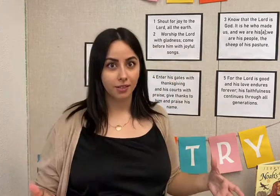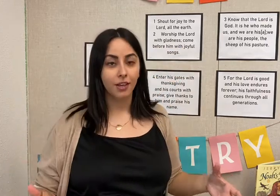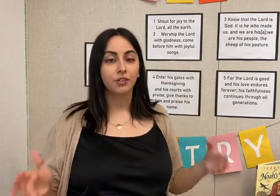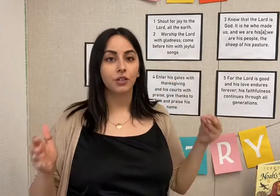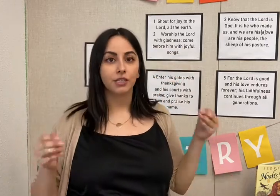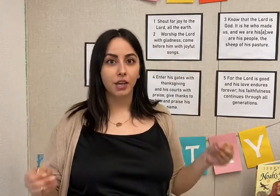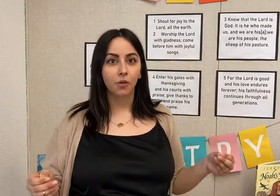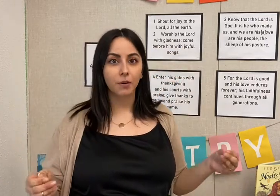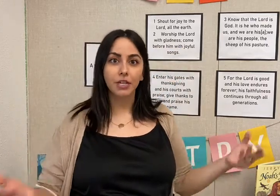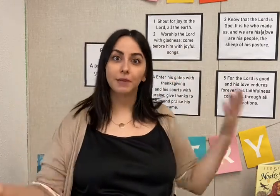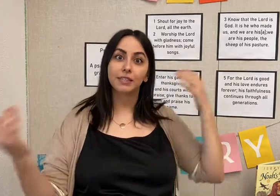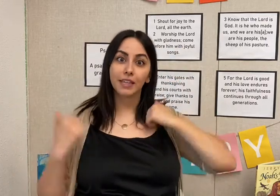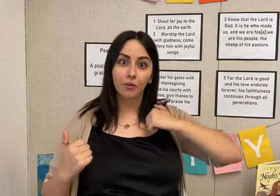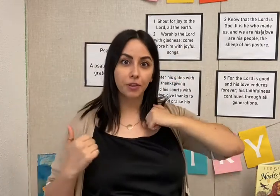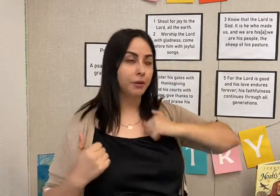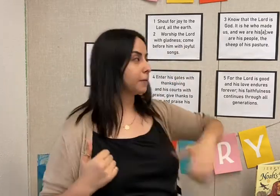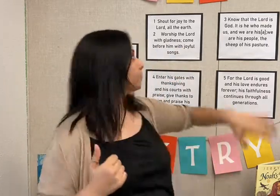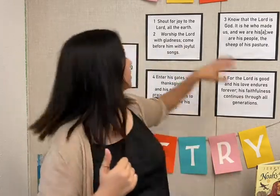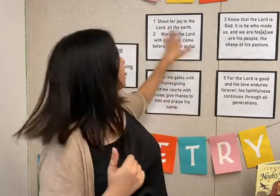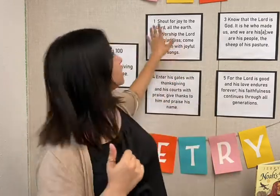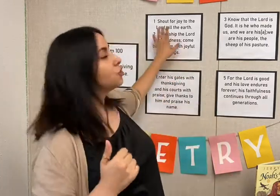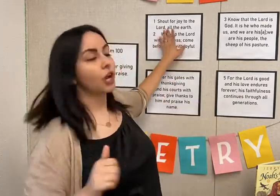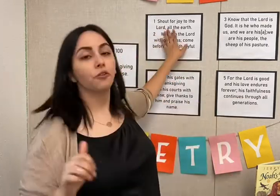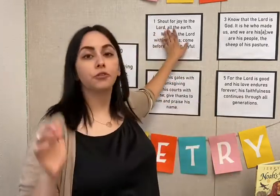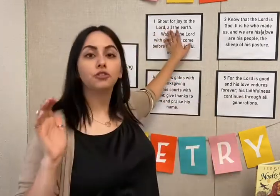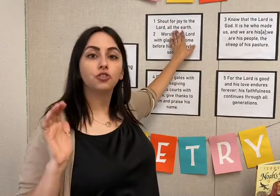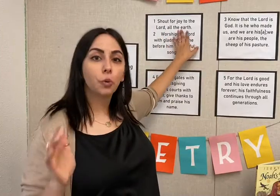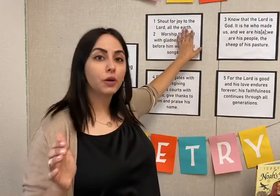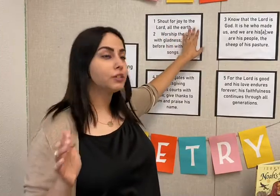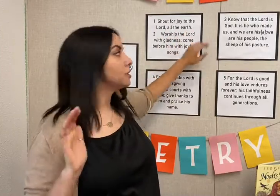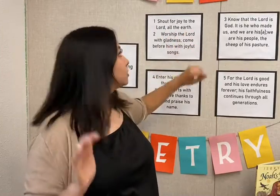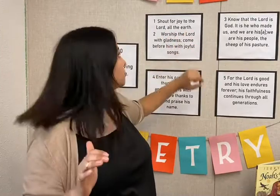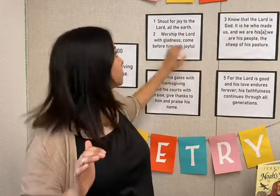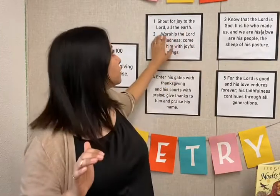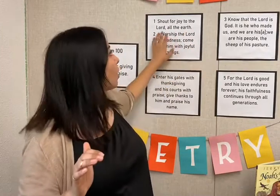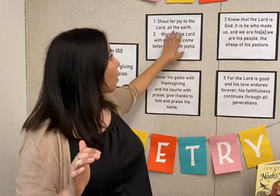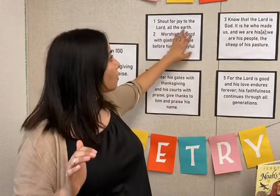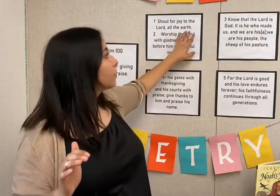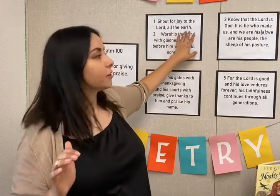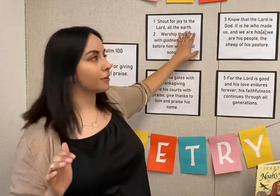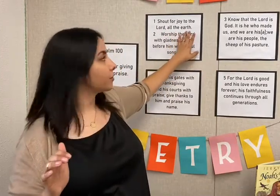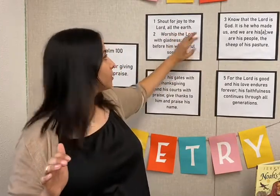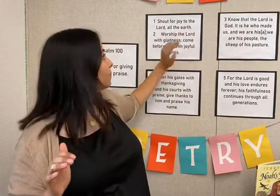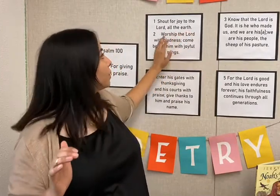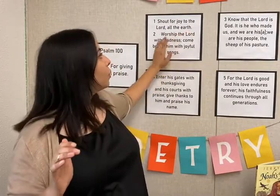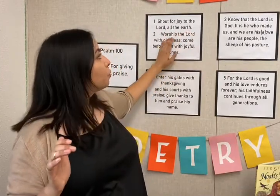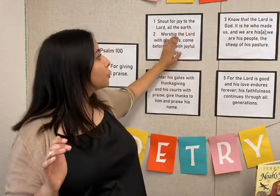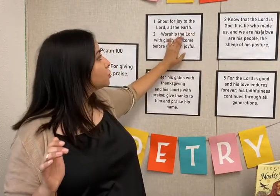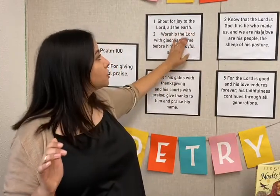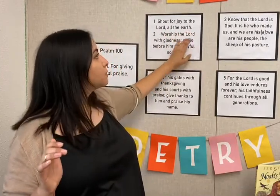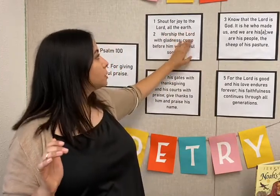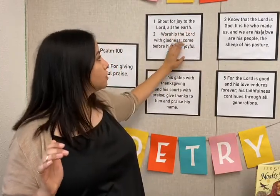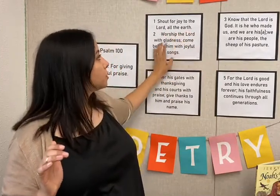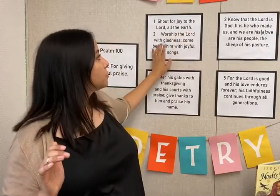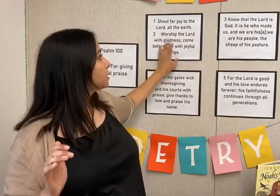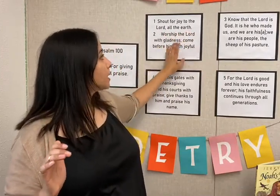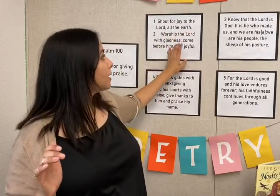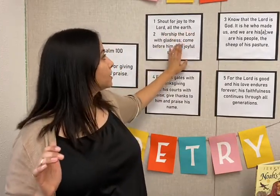So let's say it one more time and say it with me. Shout for joy to the Lord, all the earth. Worship the Lord with gladness.